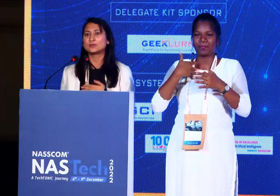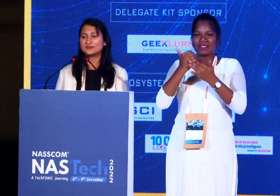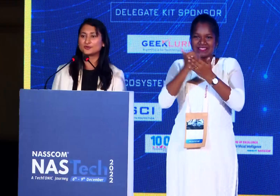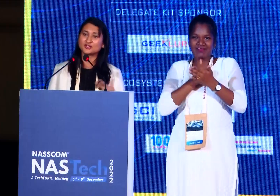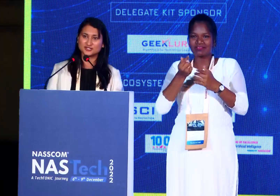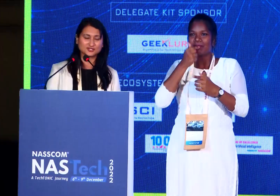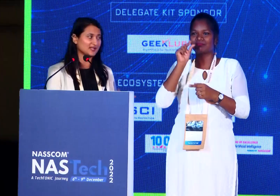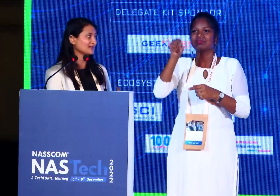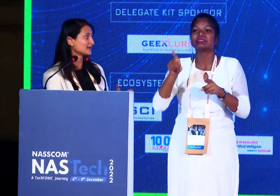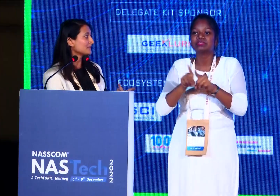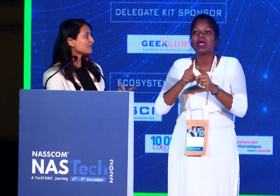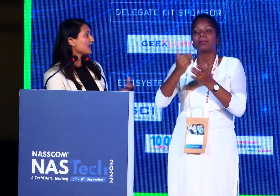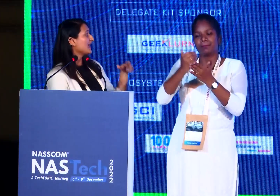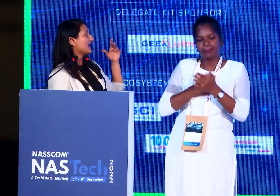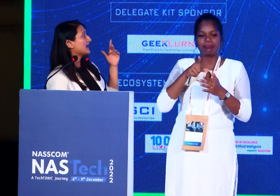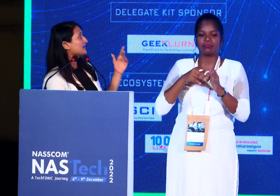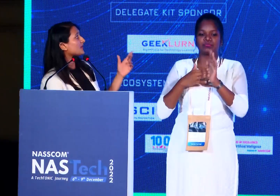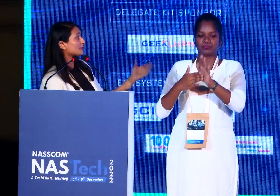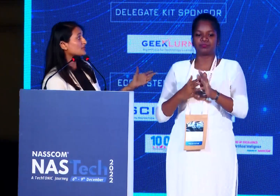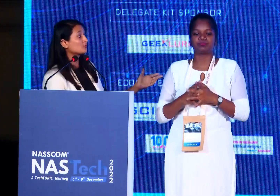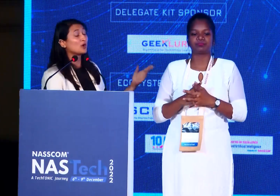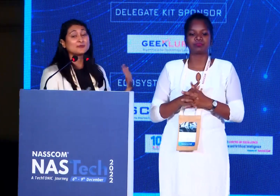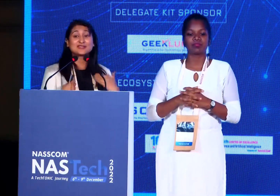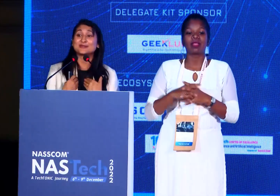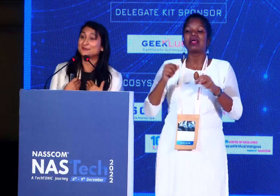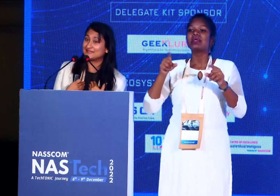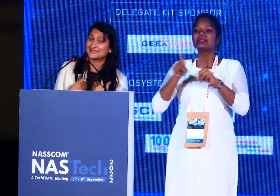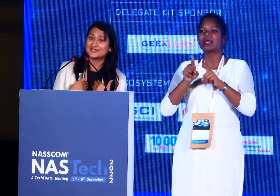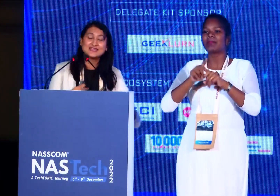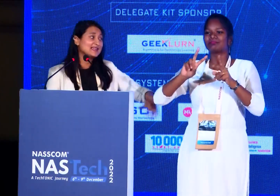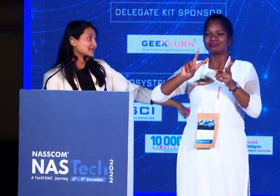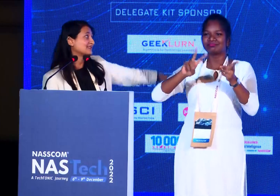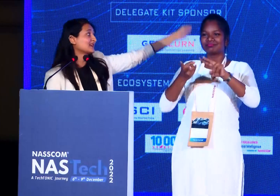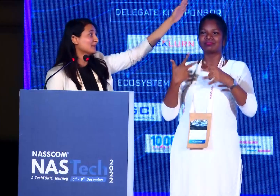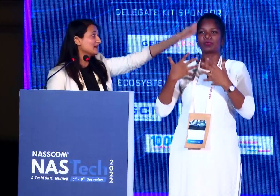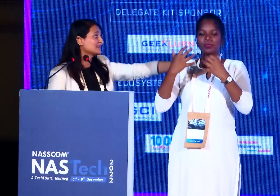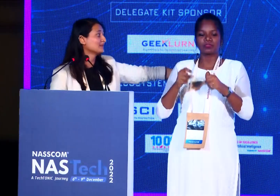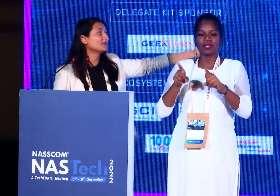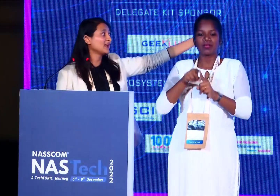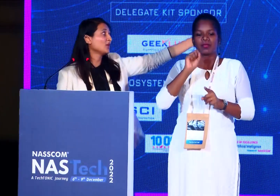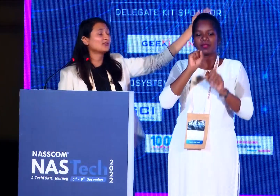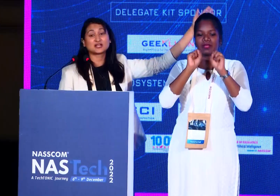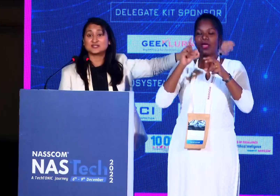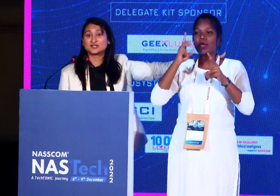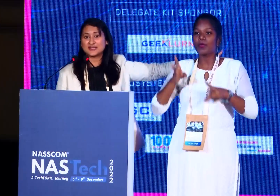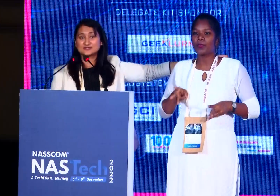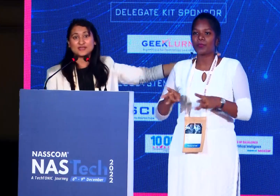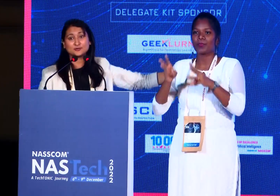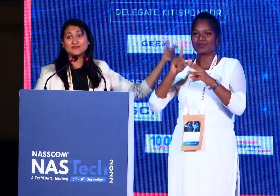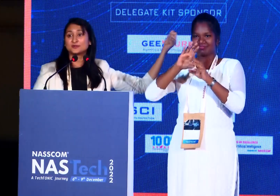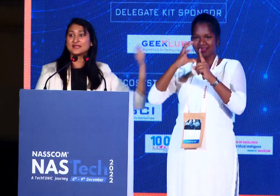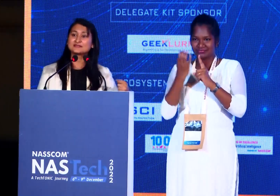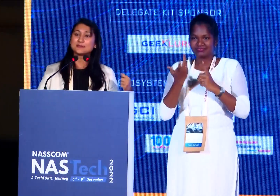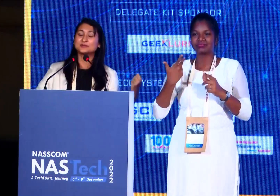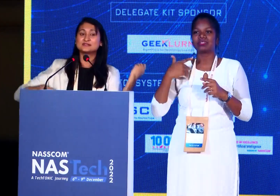then you can wait for a culture test. Of course, what we are replacing is the cumbersome way of a culture test